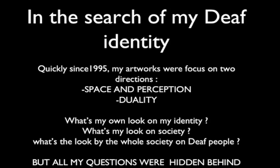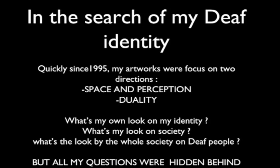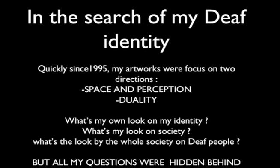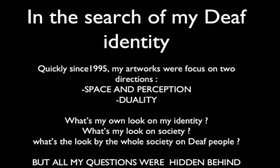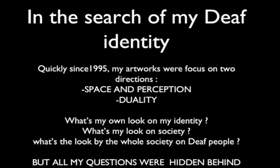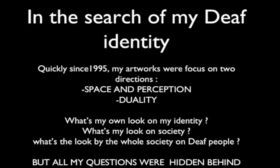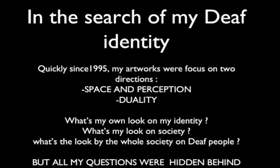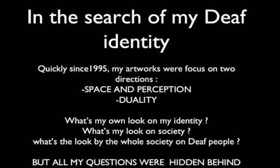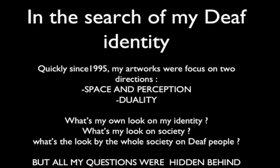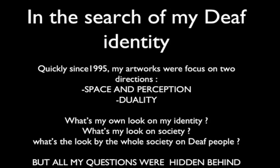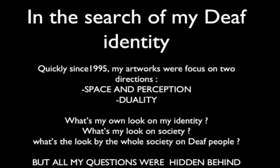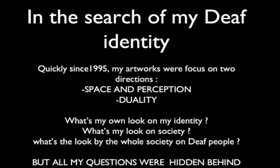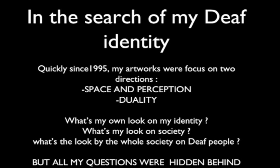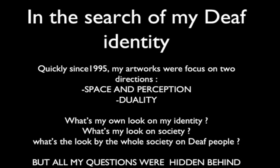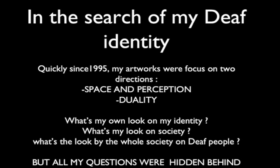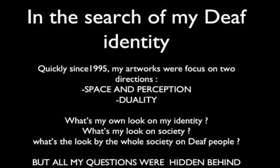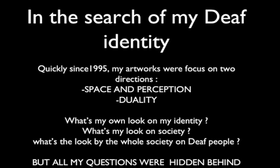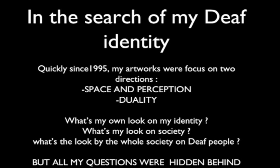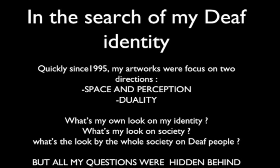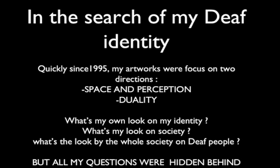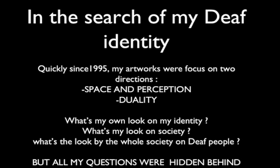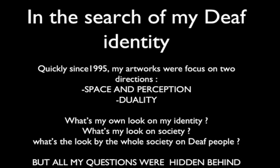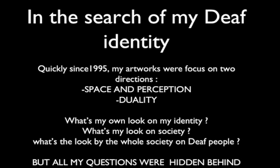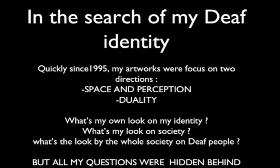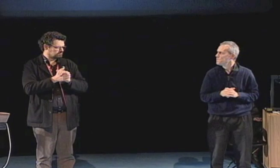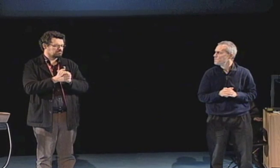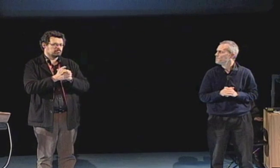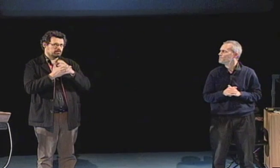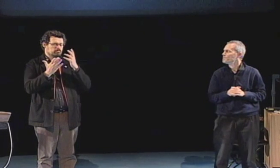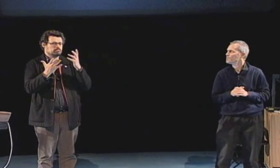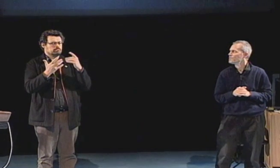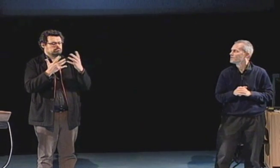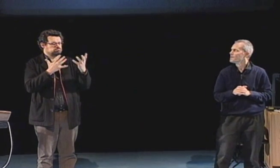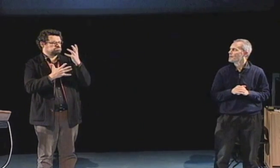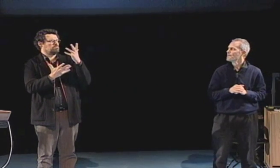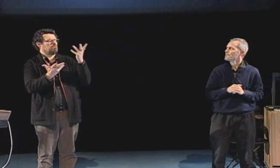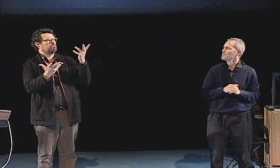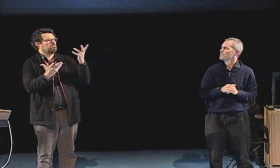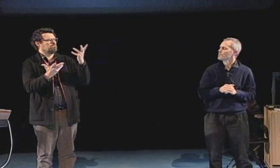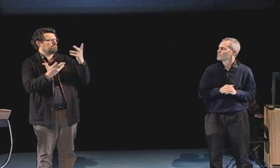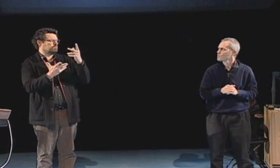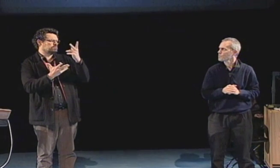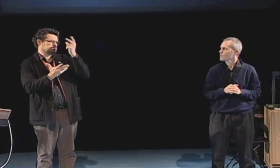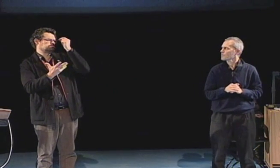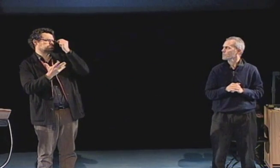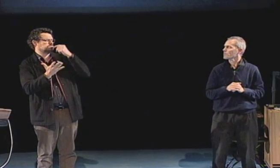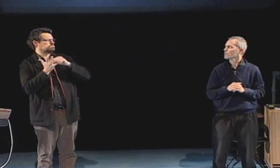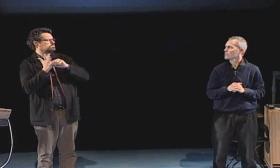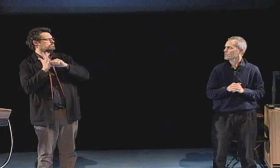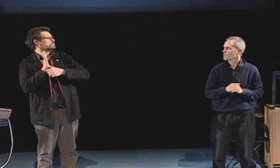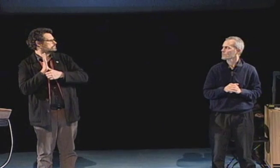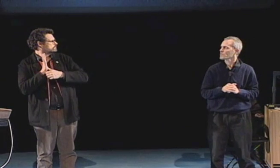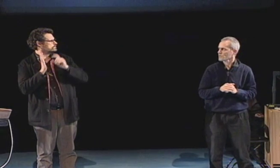language and that's where my life changed.